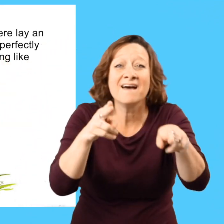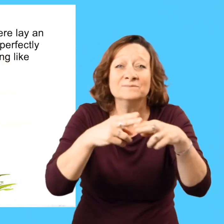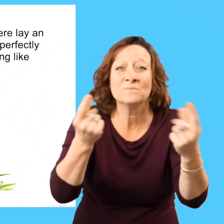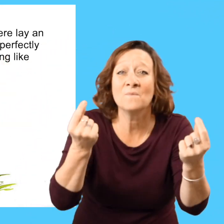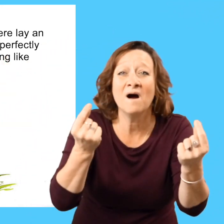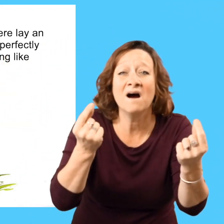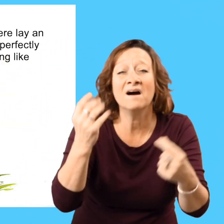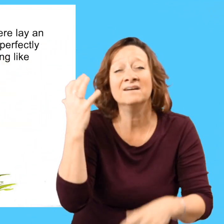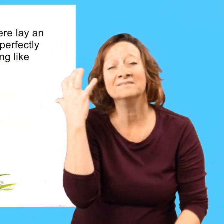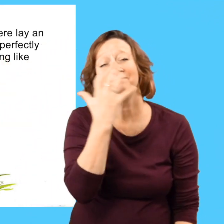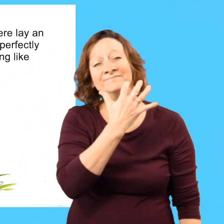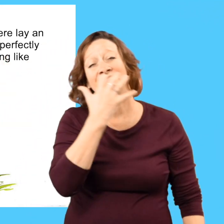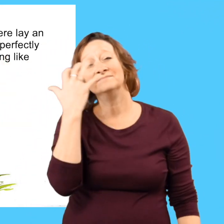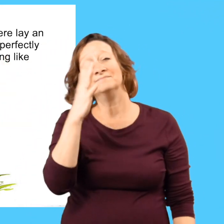There lay an egg.